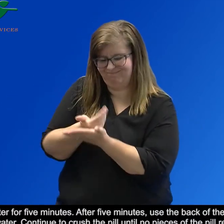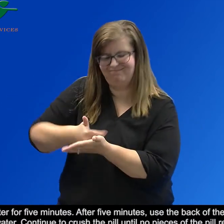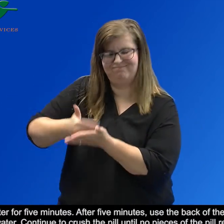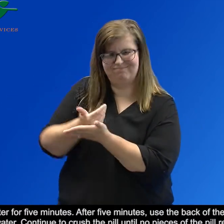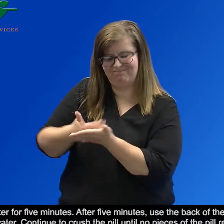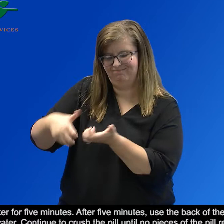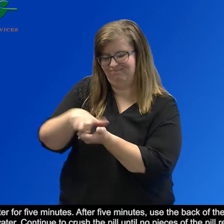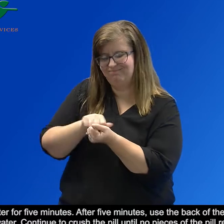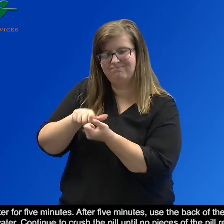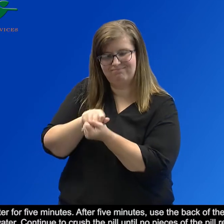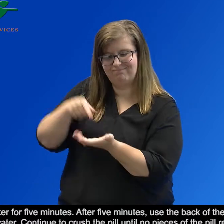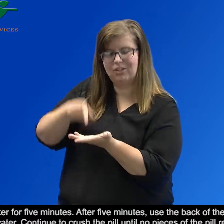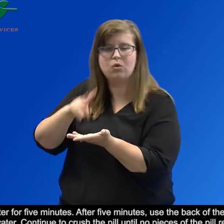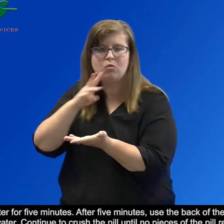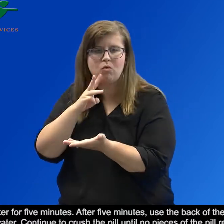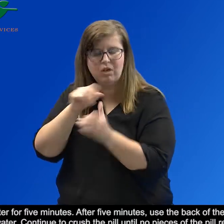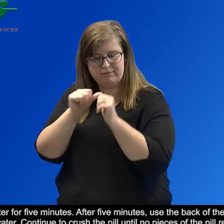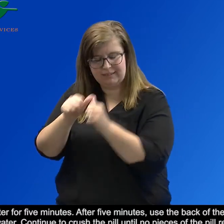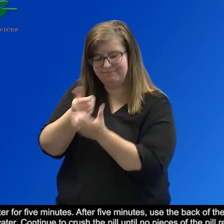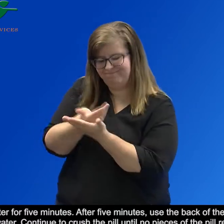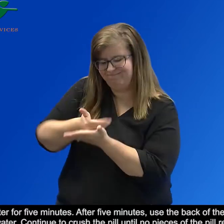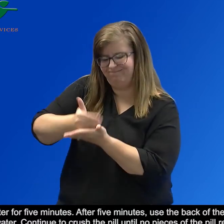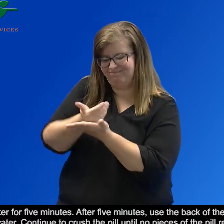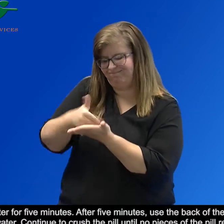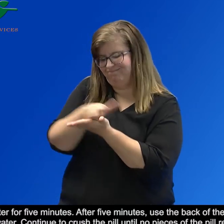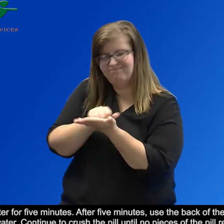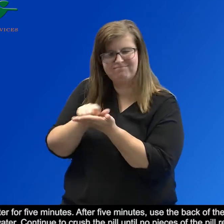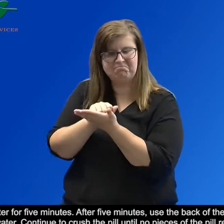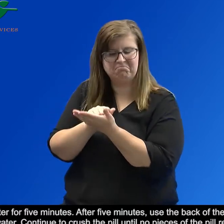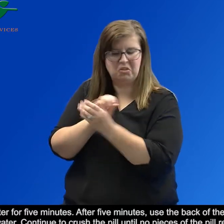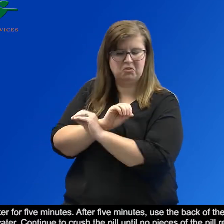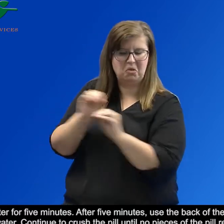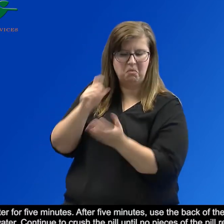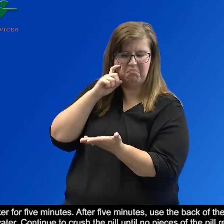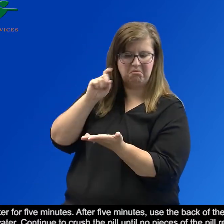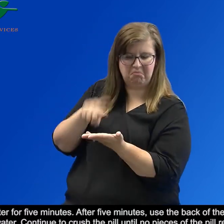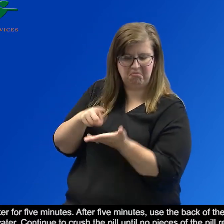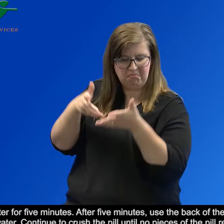water. Continue to crush the pill until no pieces of the pill remain visible.